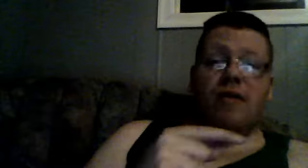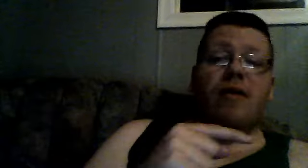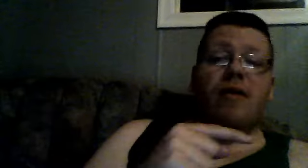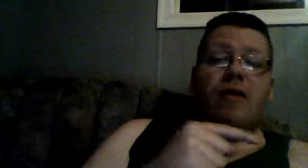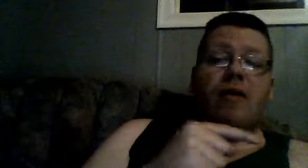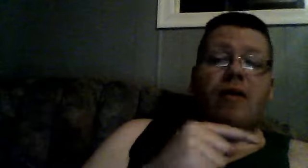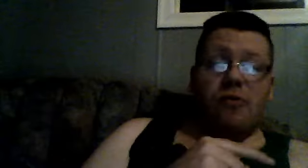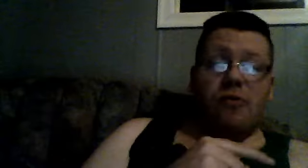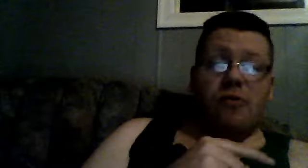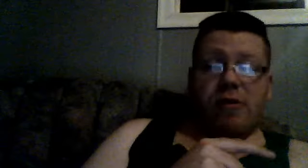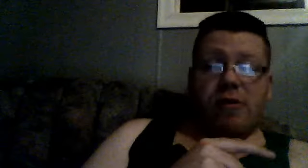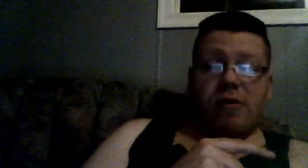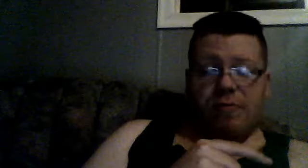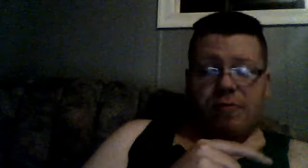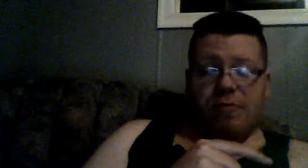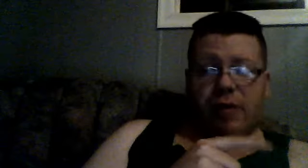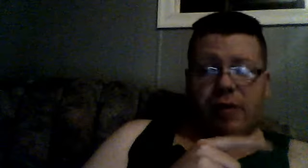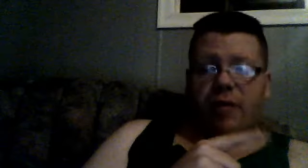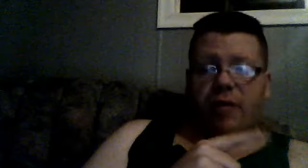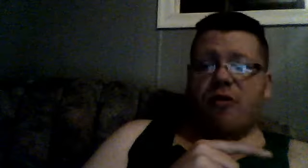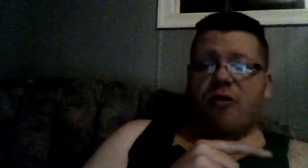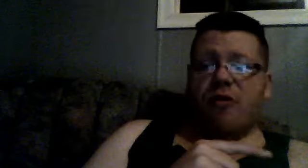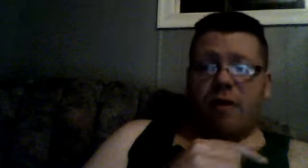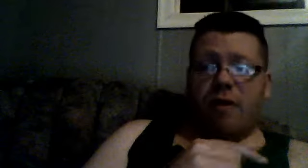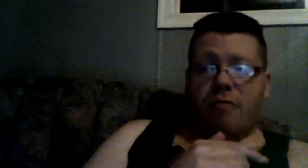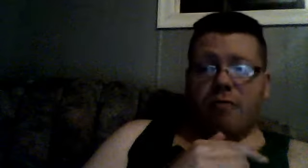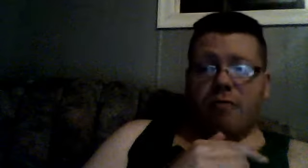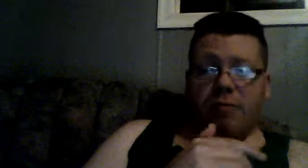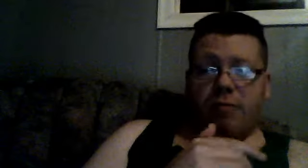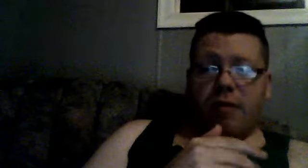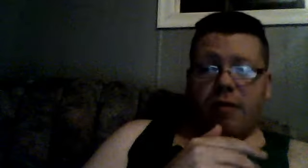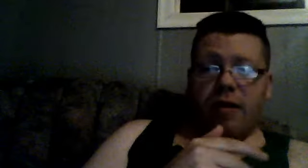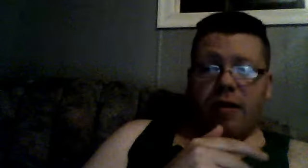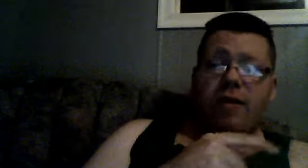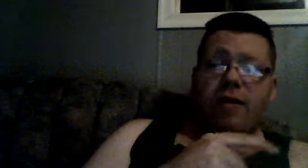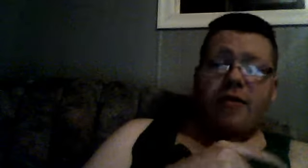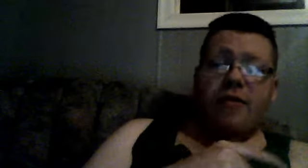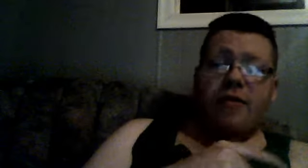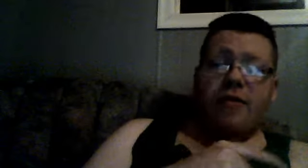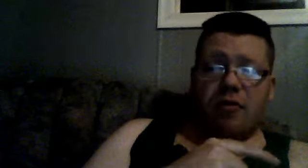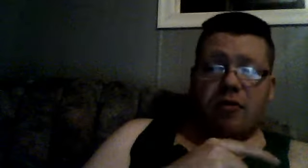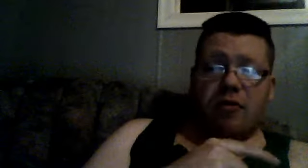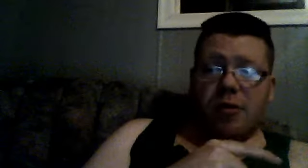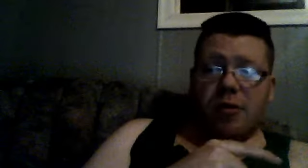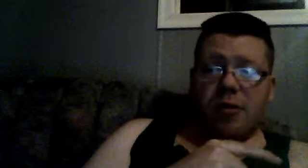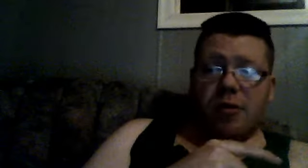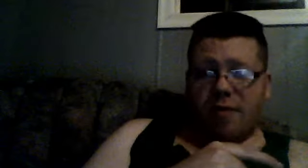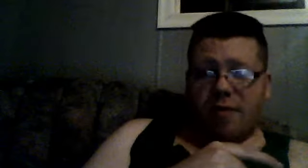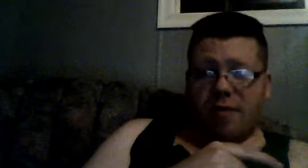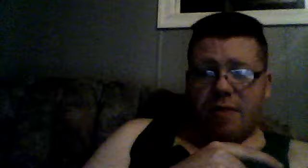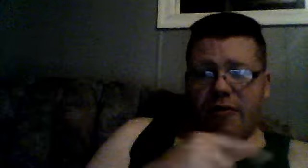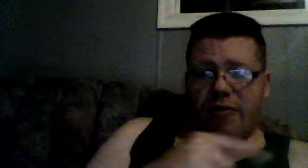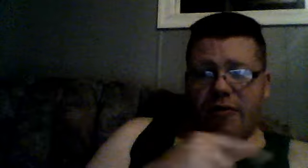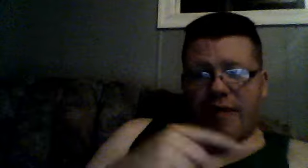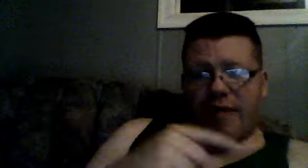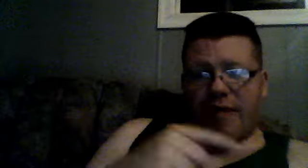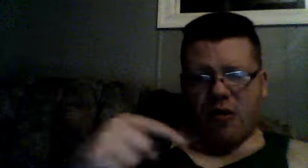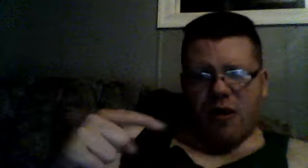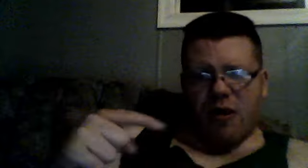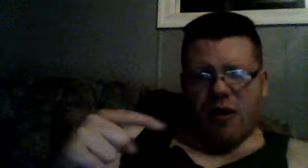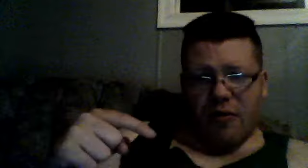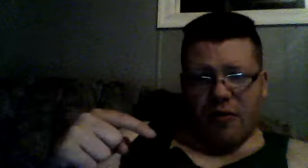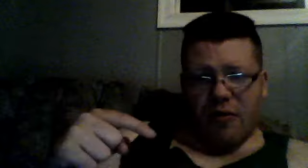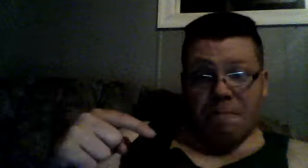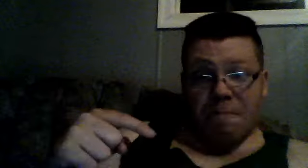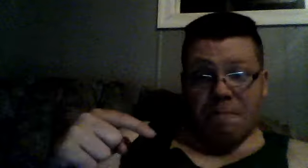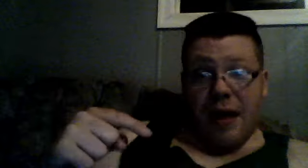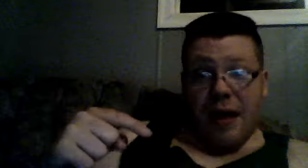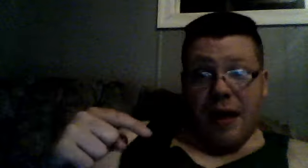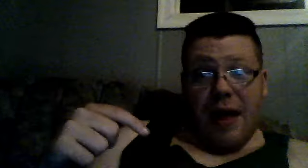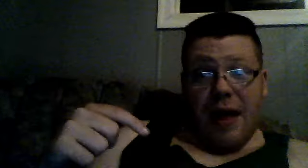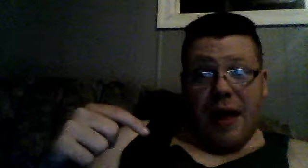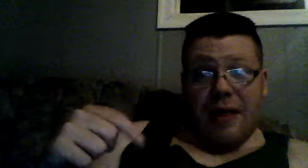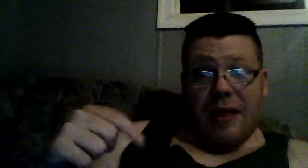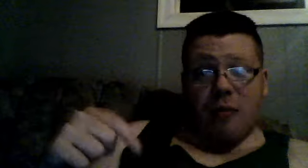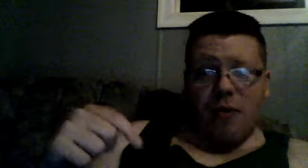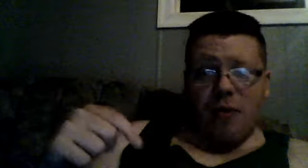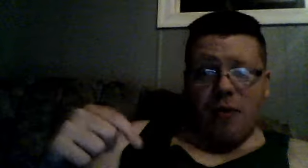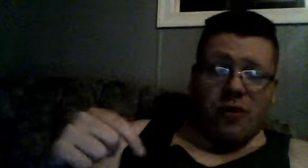for, made a joke about, one of the original Transformers characters, because it was his relative, and, the person who,